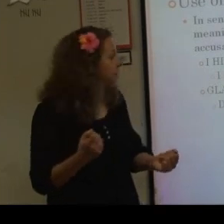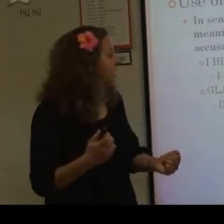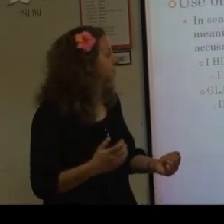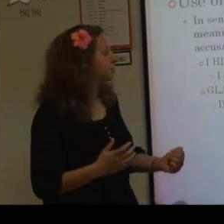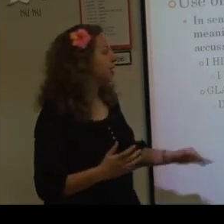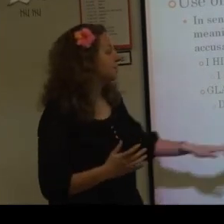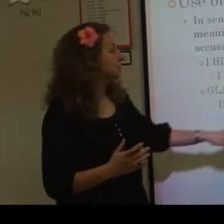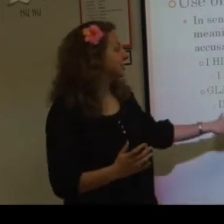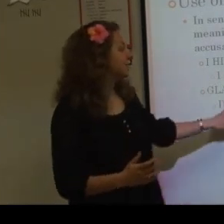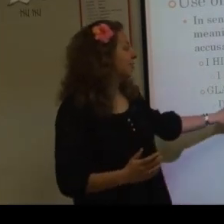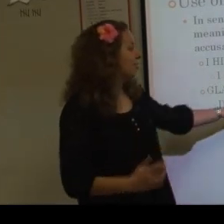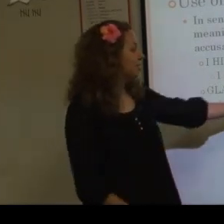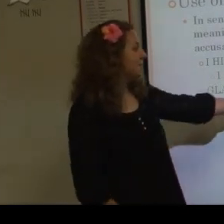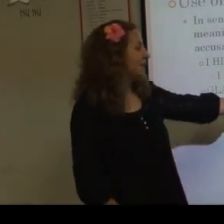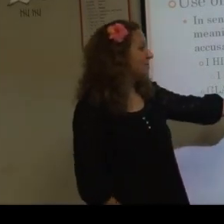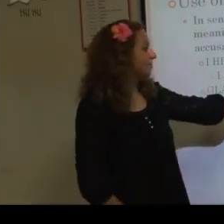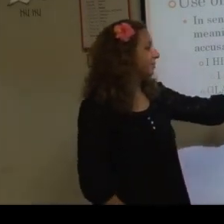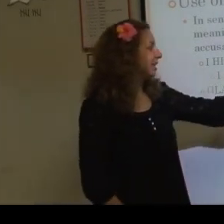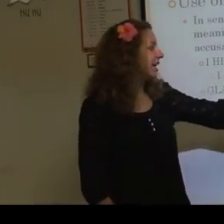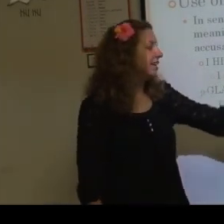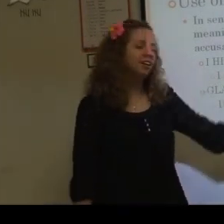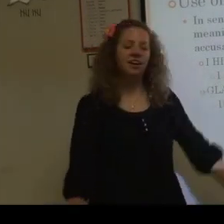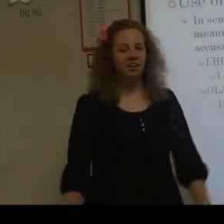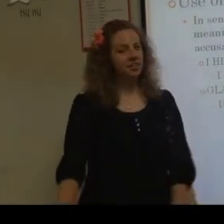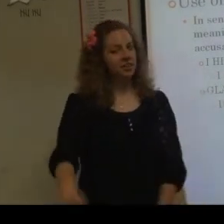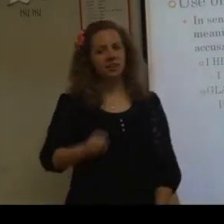Okay. Make sure. Eyebrows stand for all of that part. Okay. And then.